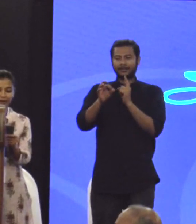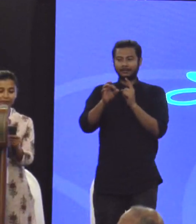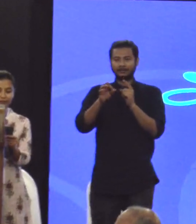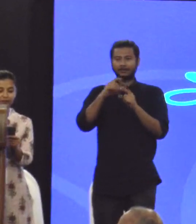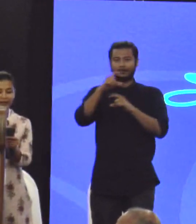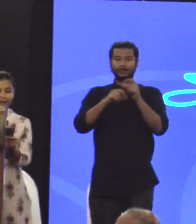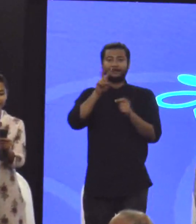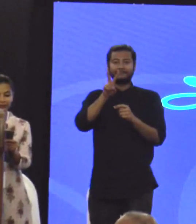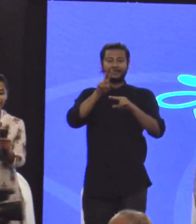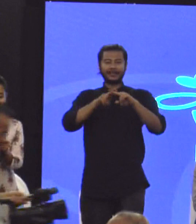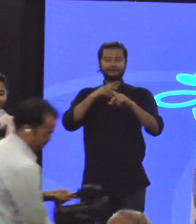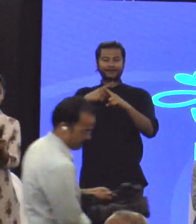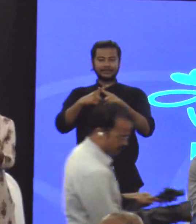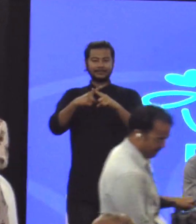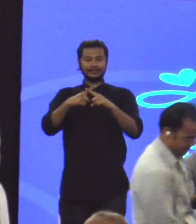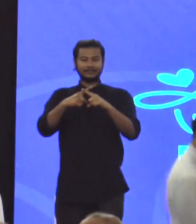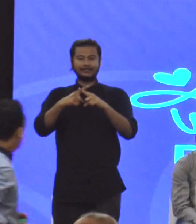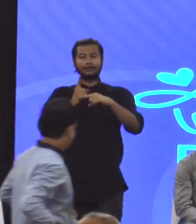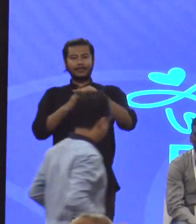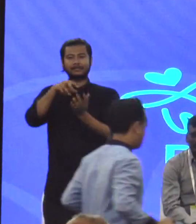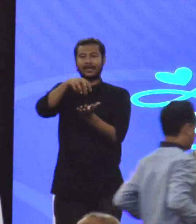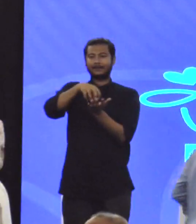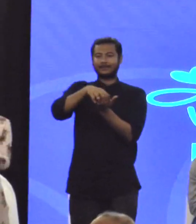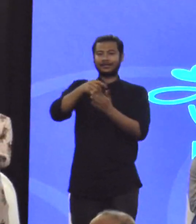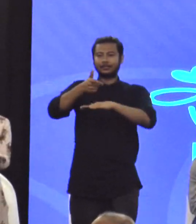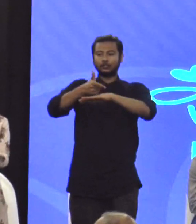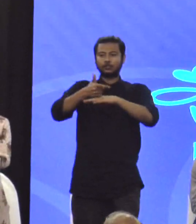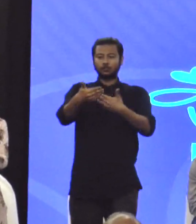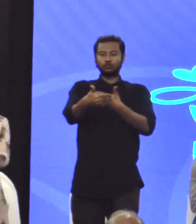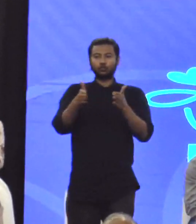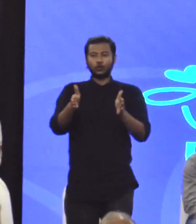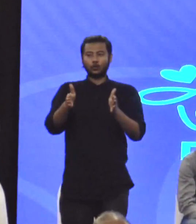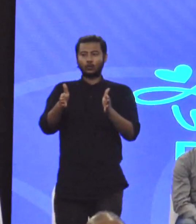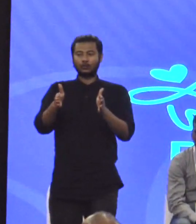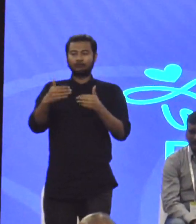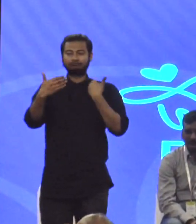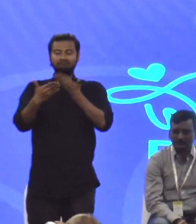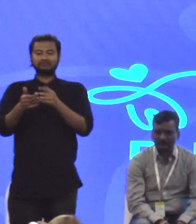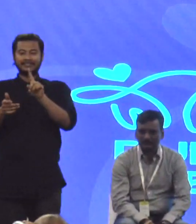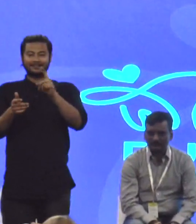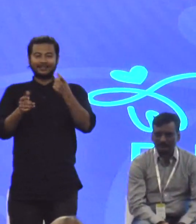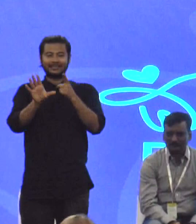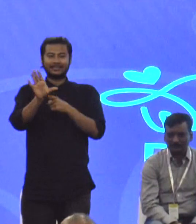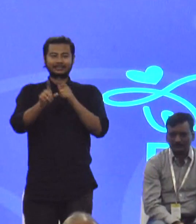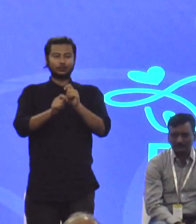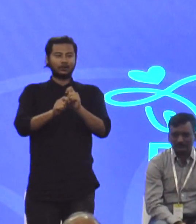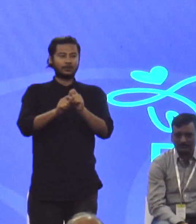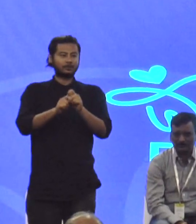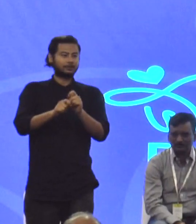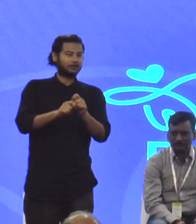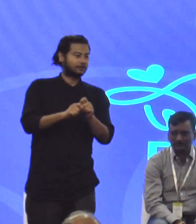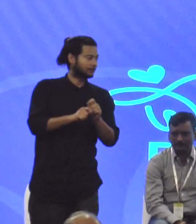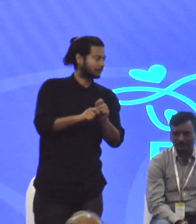Animation and Media, and Advertising Studio. During his 17 years, he delivered over 40